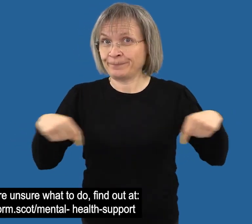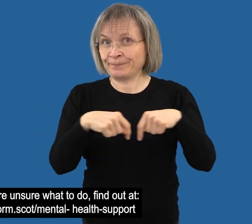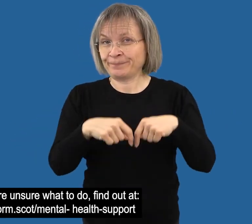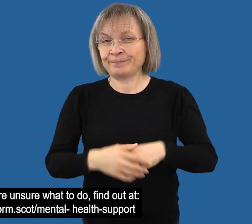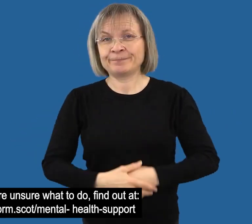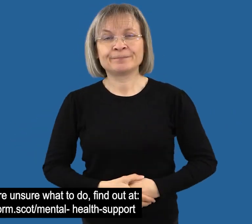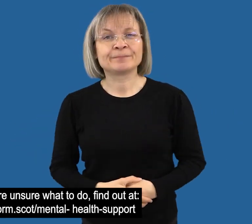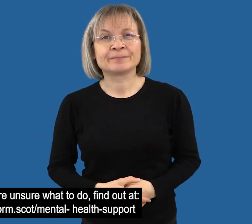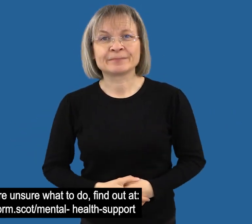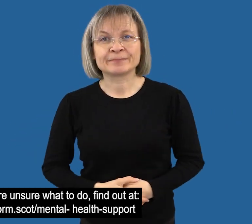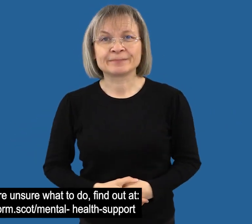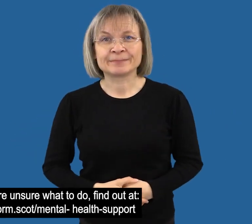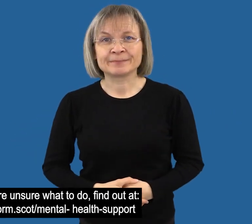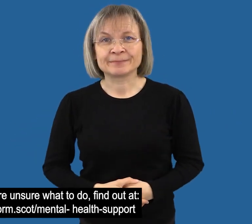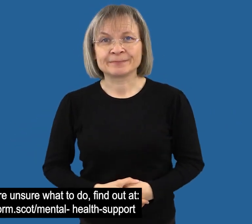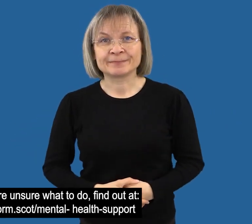.scot, mental health support